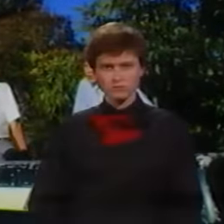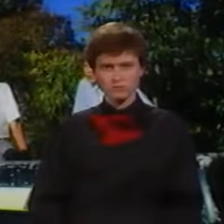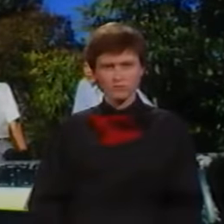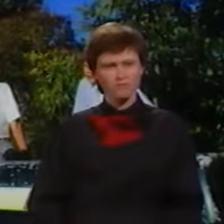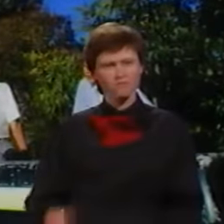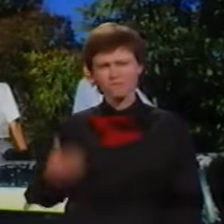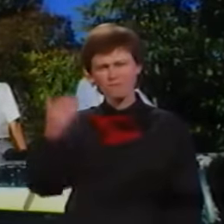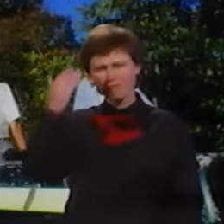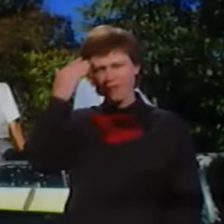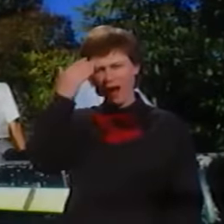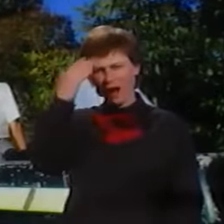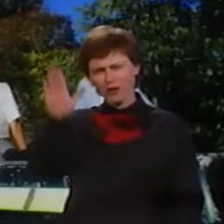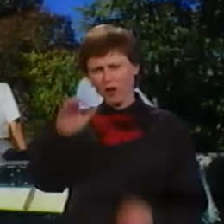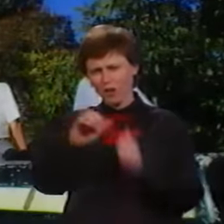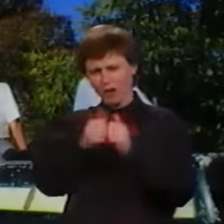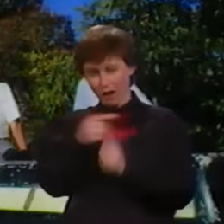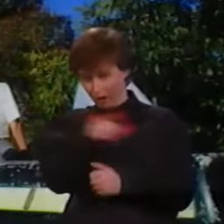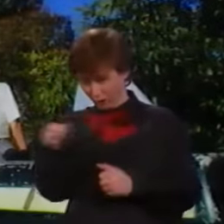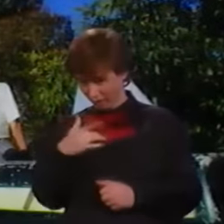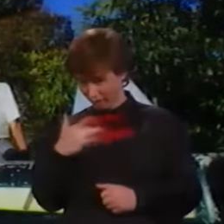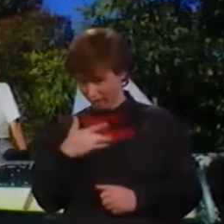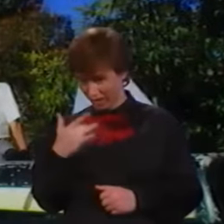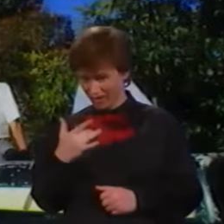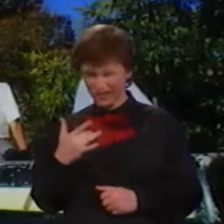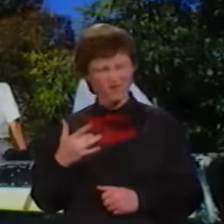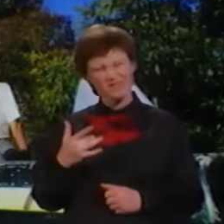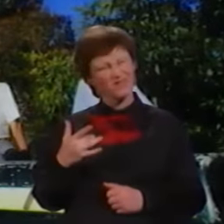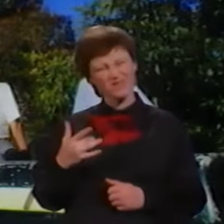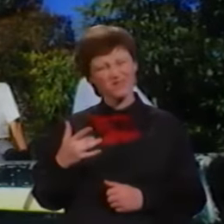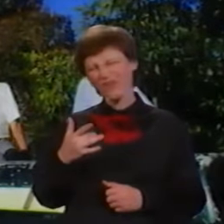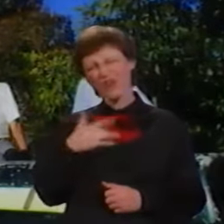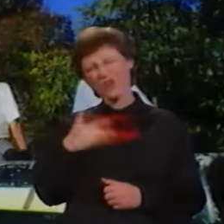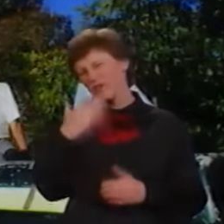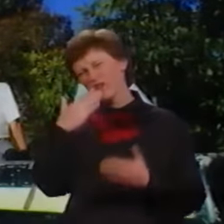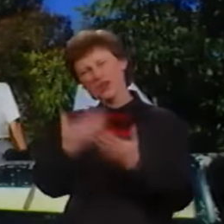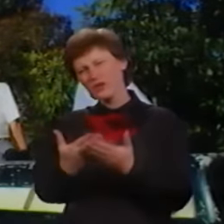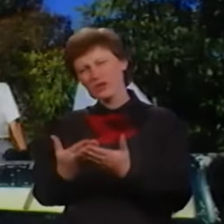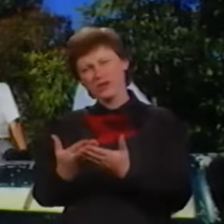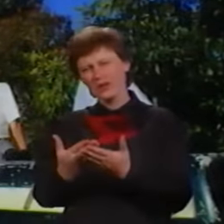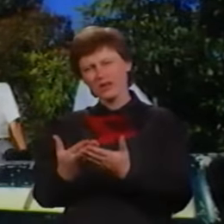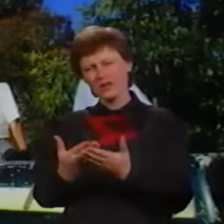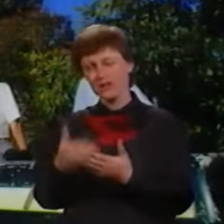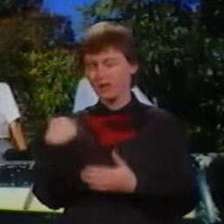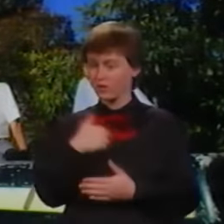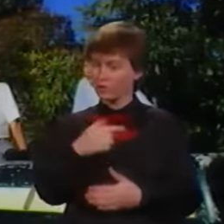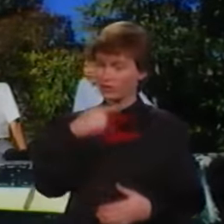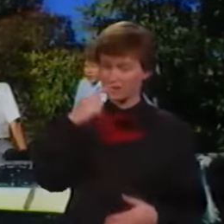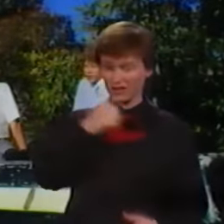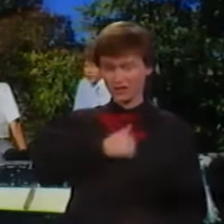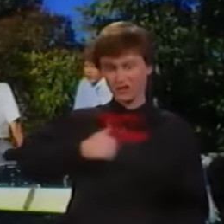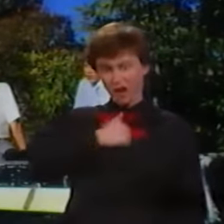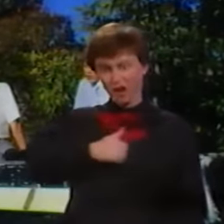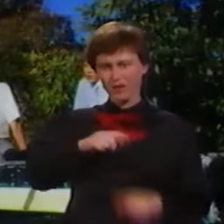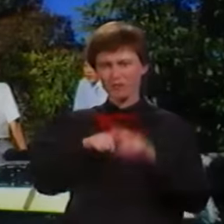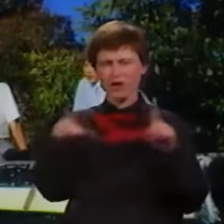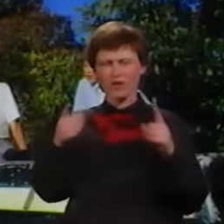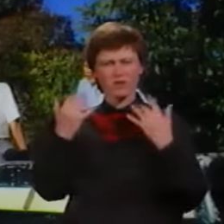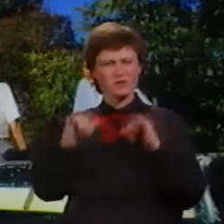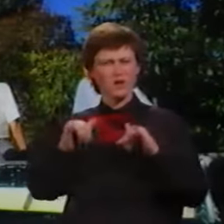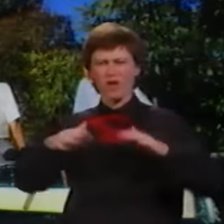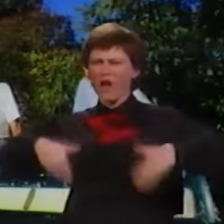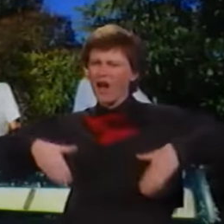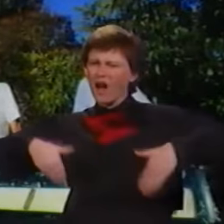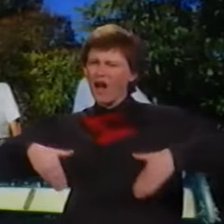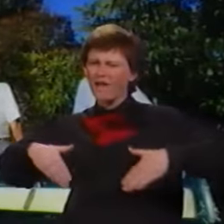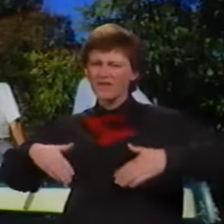I don't know how you all feel, but I still don't feel very good. We said we're sorry, but we still haven't done anything